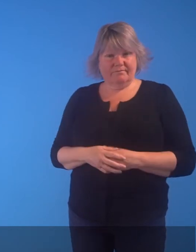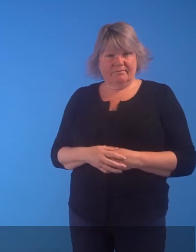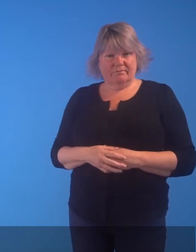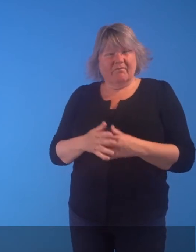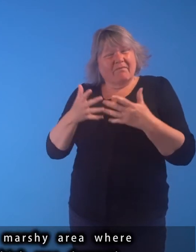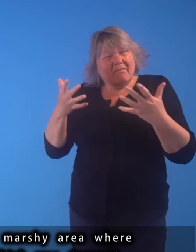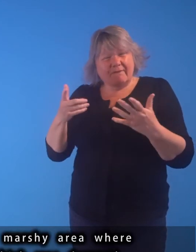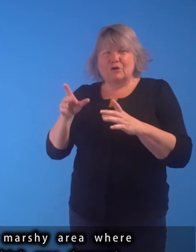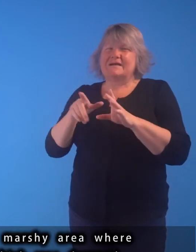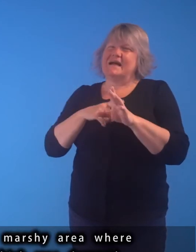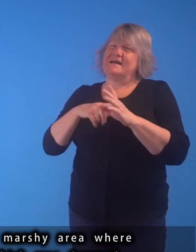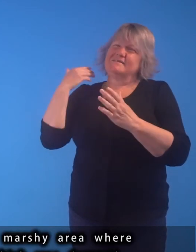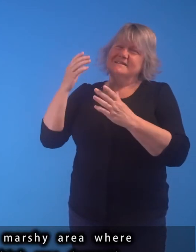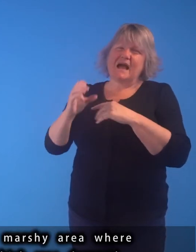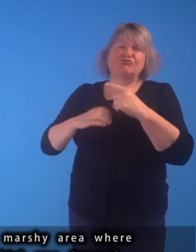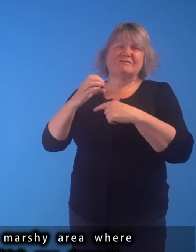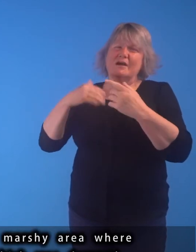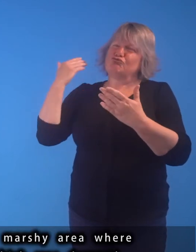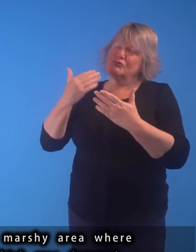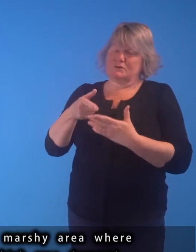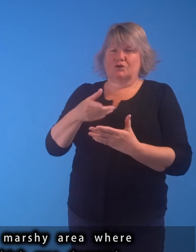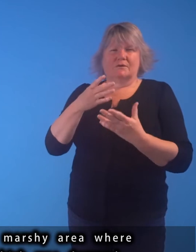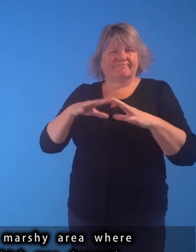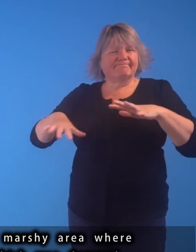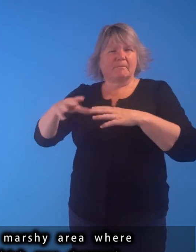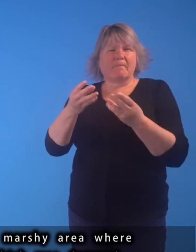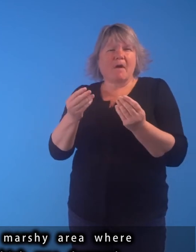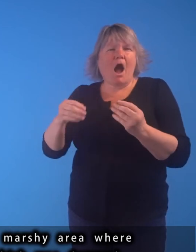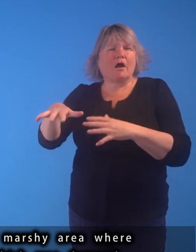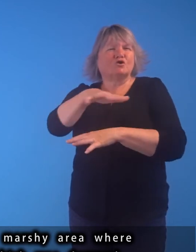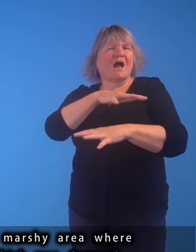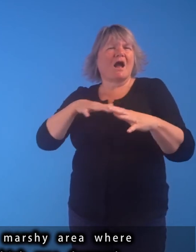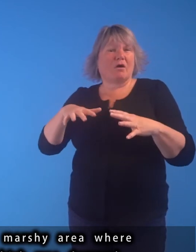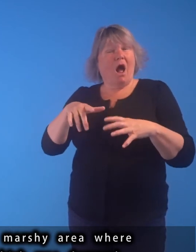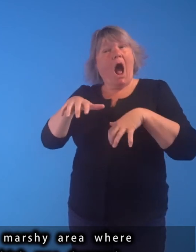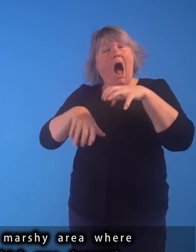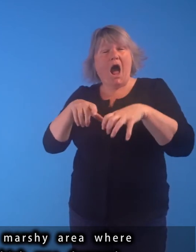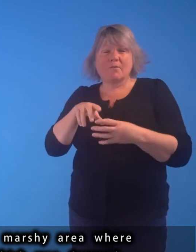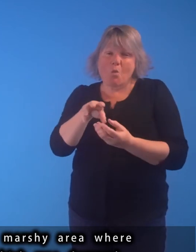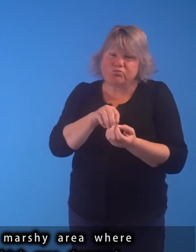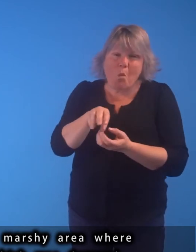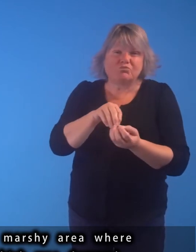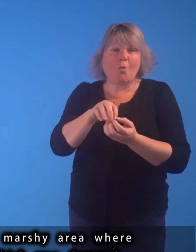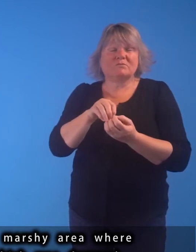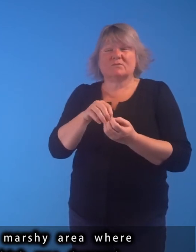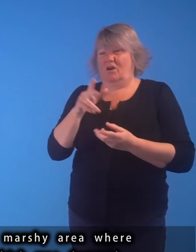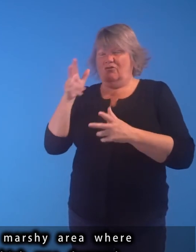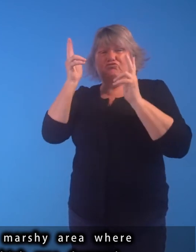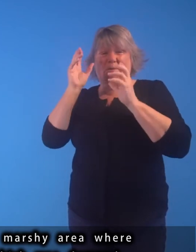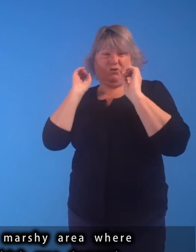However, for centuries it remained a marshy area where animals were grazed and where rubbish was